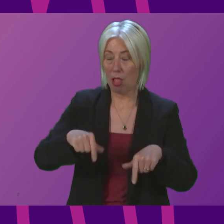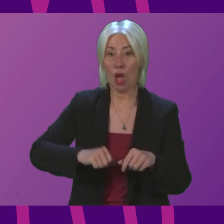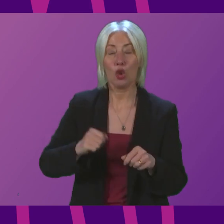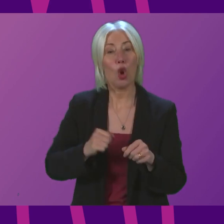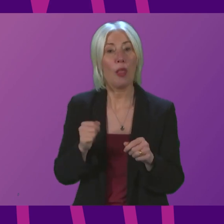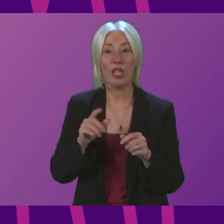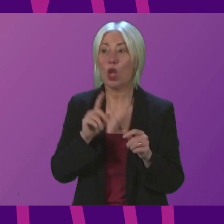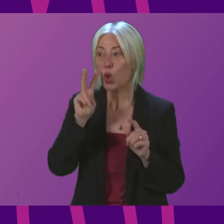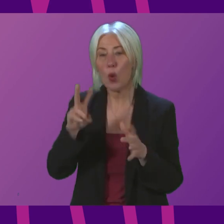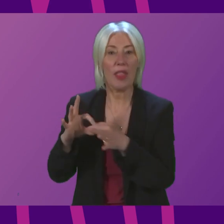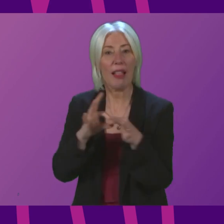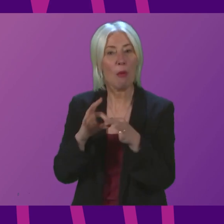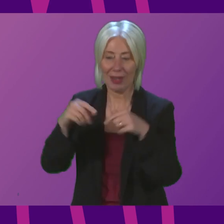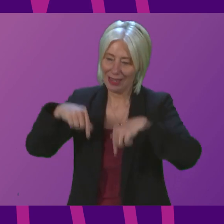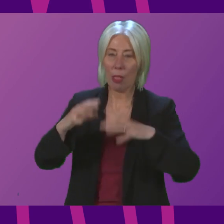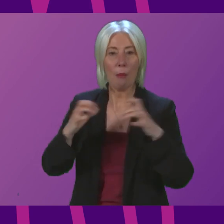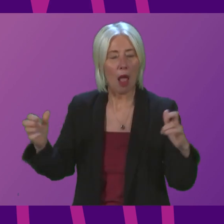collaboration that we've seen in this Parliament.